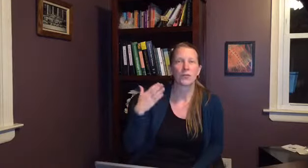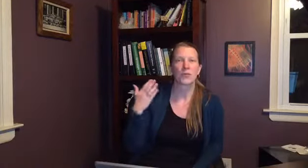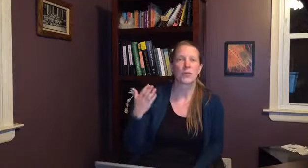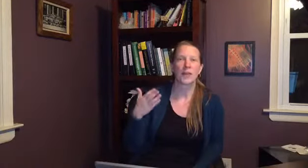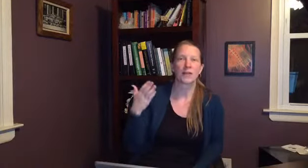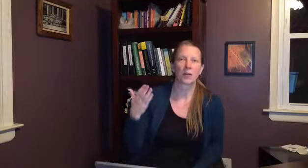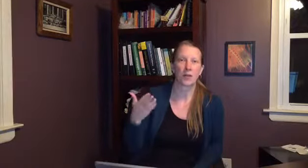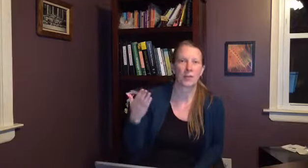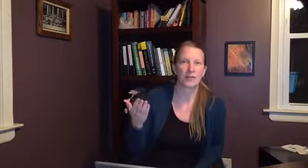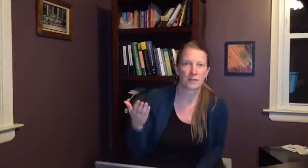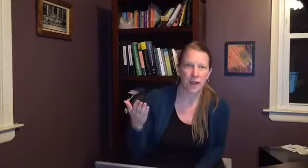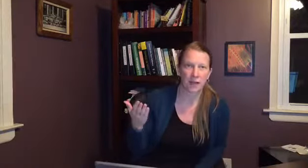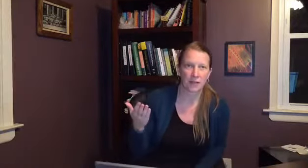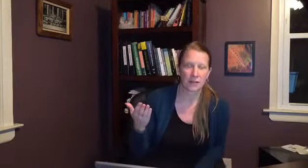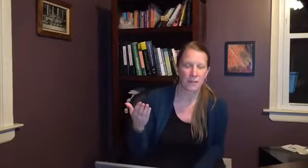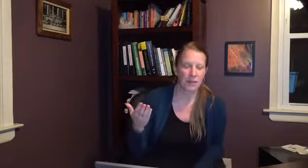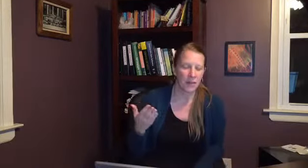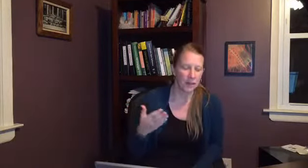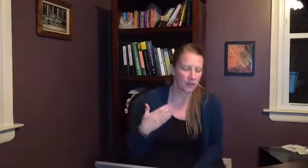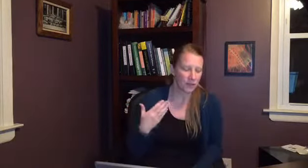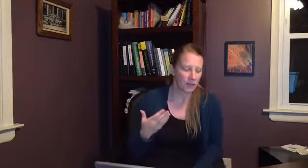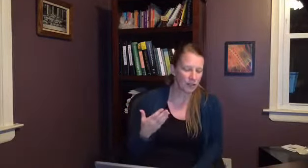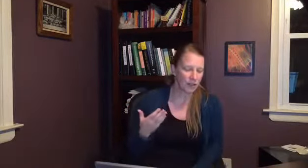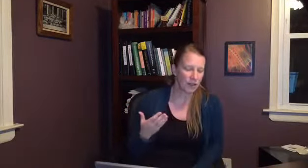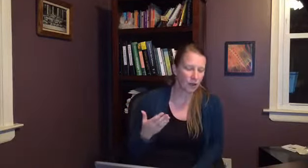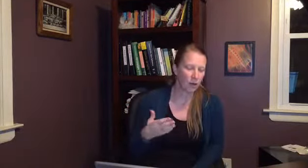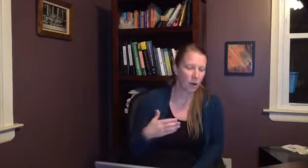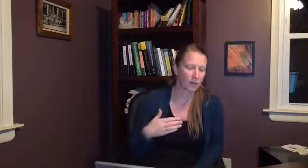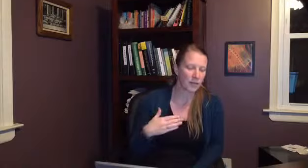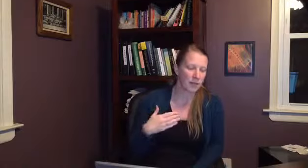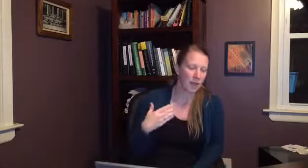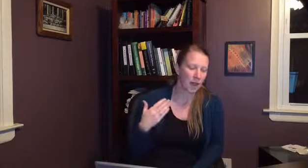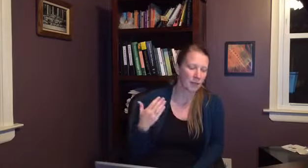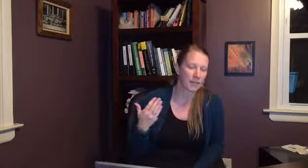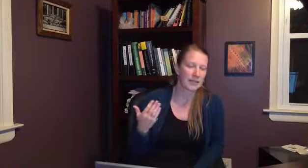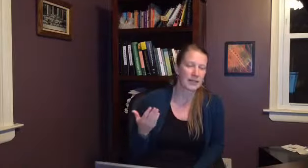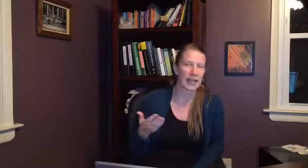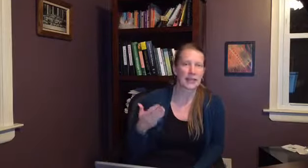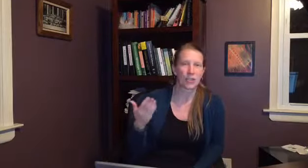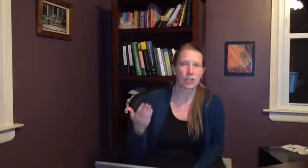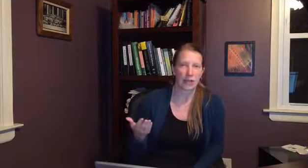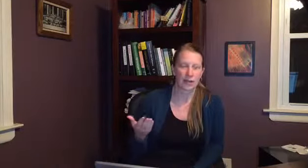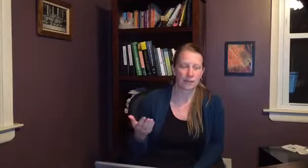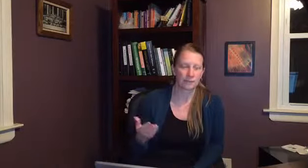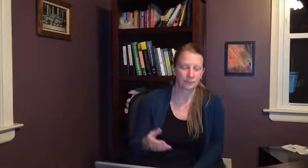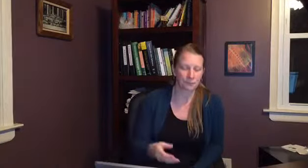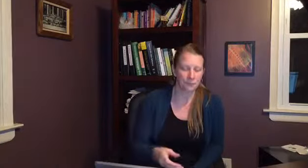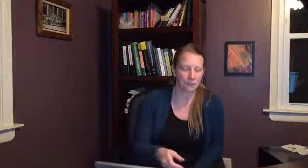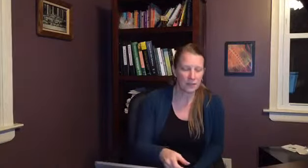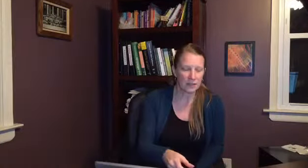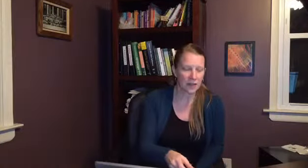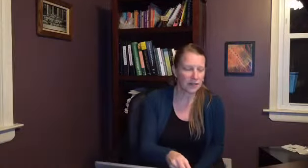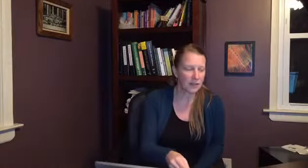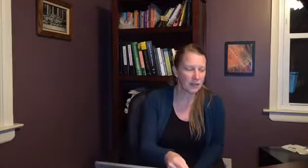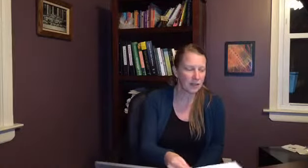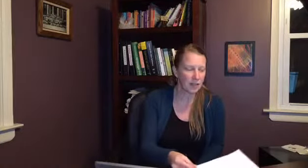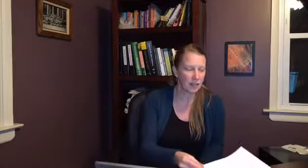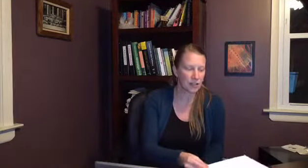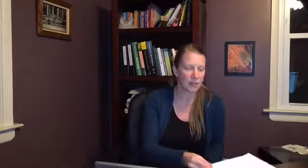to get the herpes virus there is such a thing called um silent shedding silently silent shedding